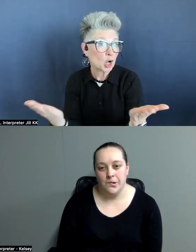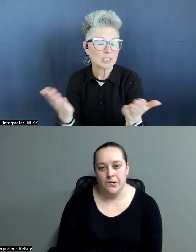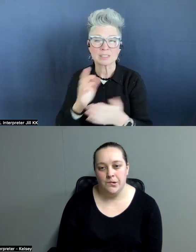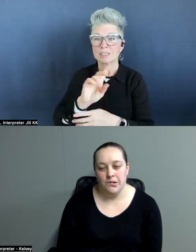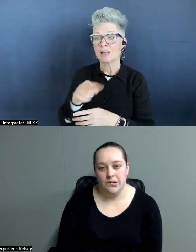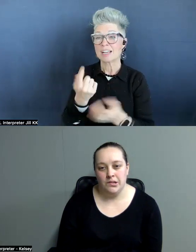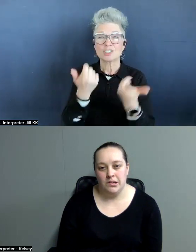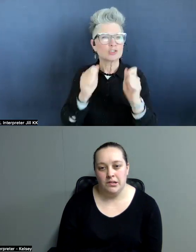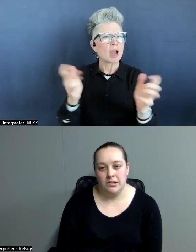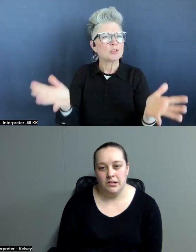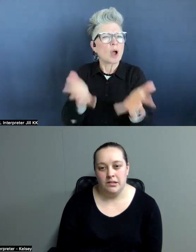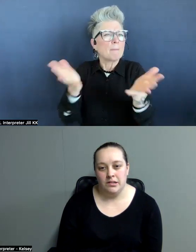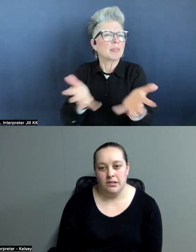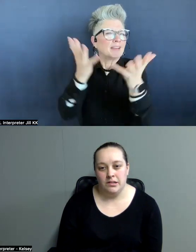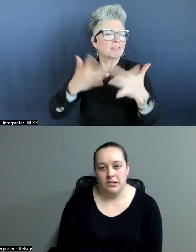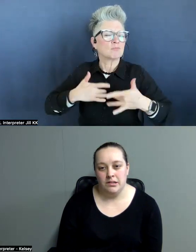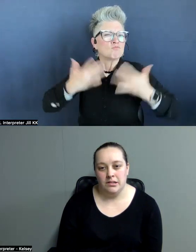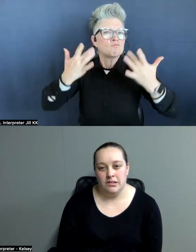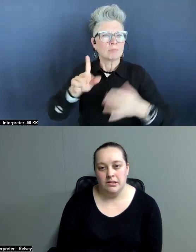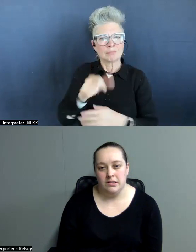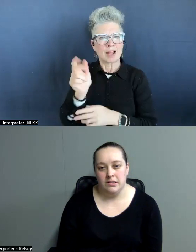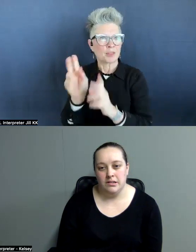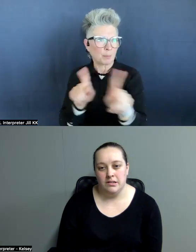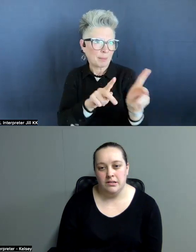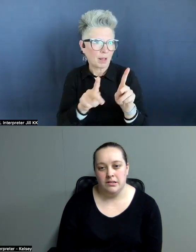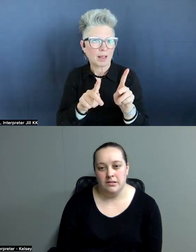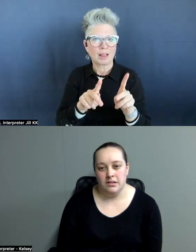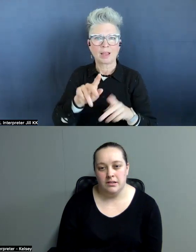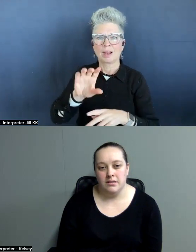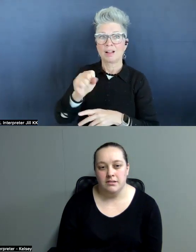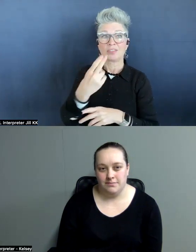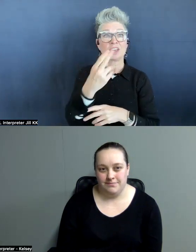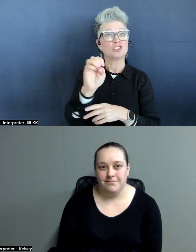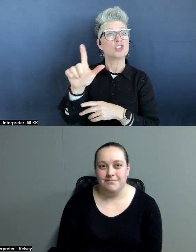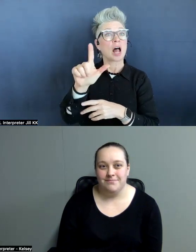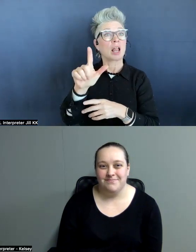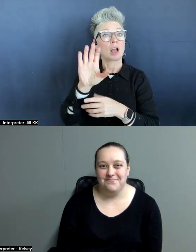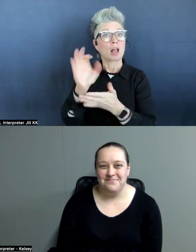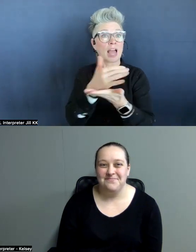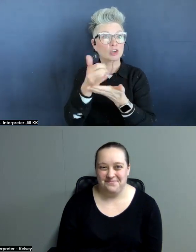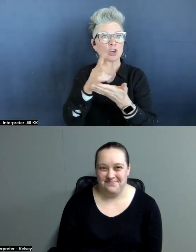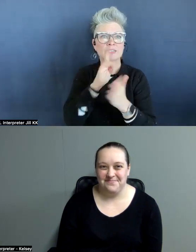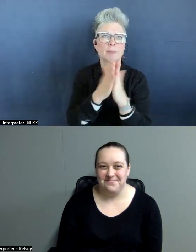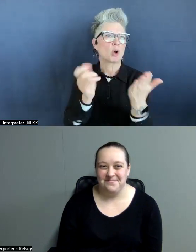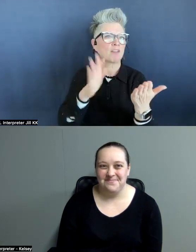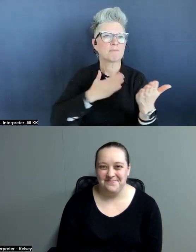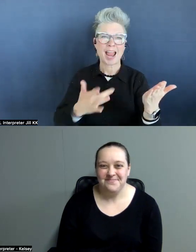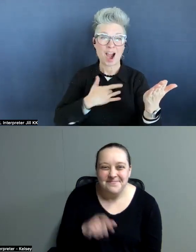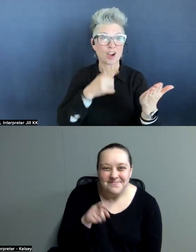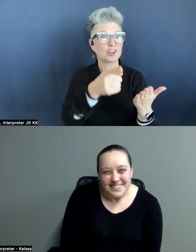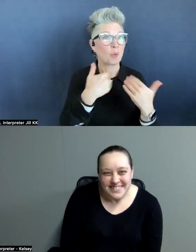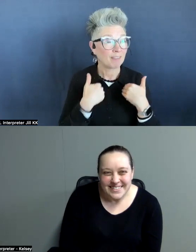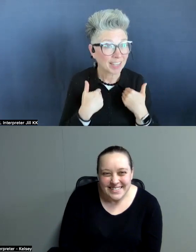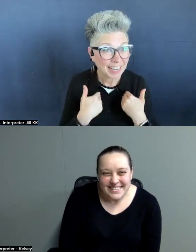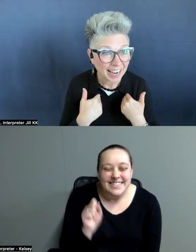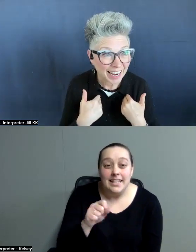to uplift others. The Shell Collector is the book of my heart. You've got it. I